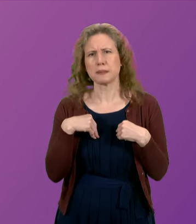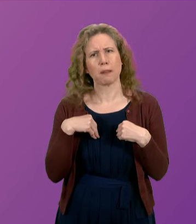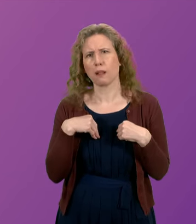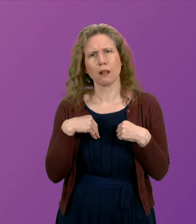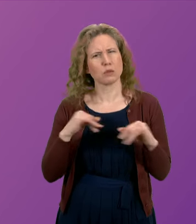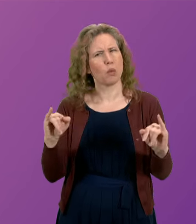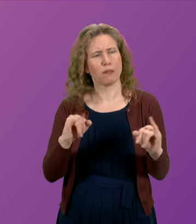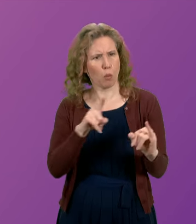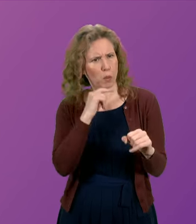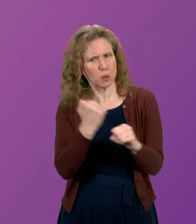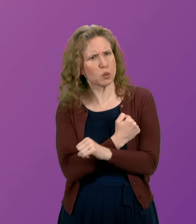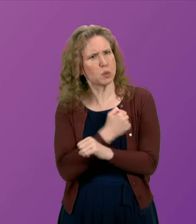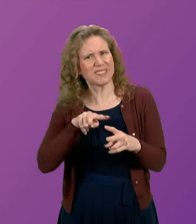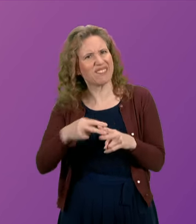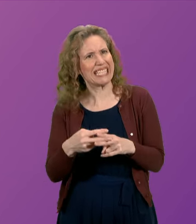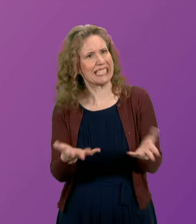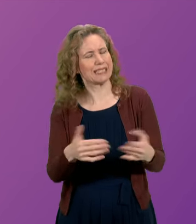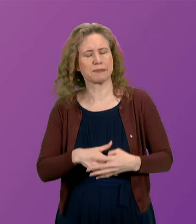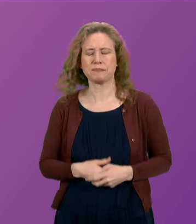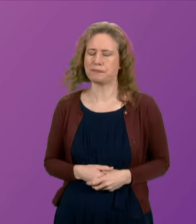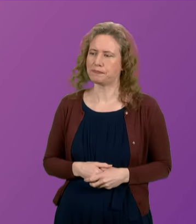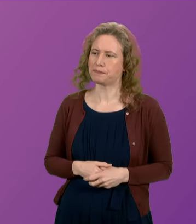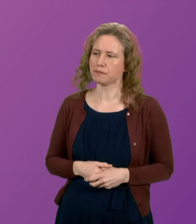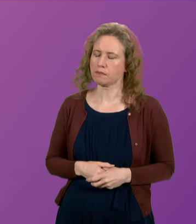So what is he going to do to fix it? First Minister.